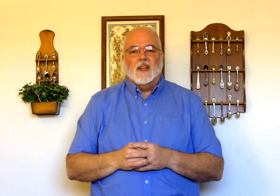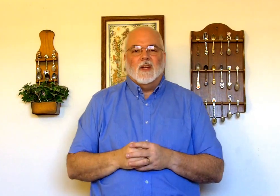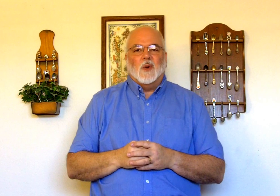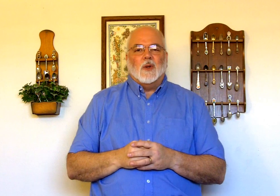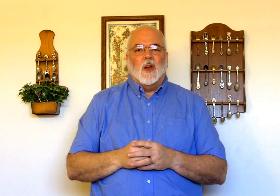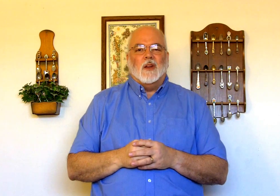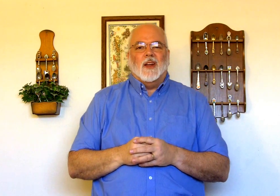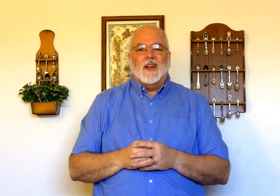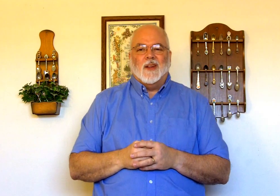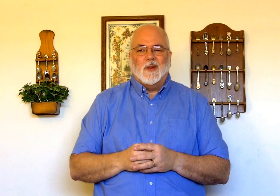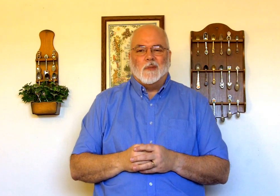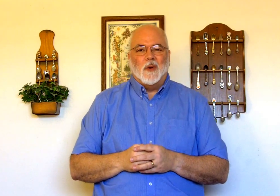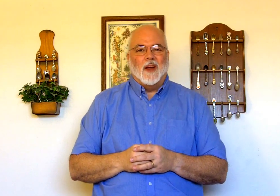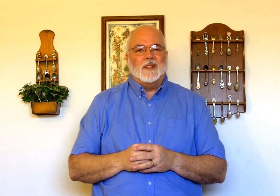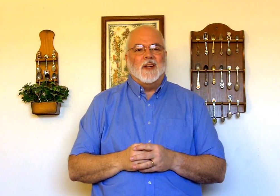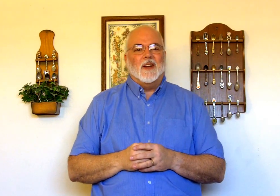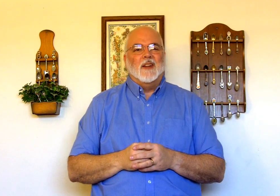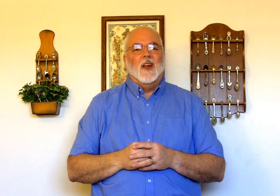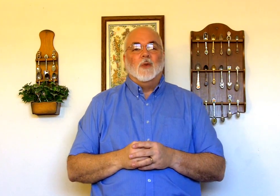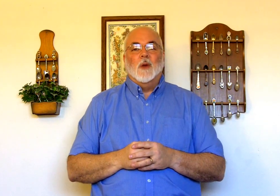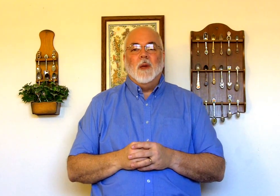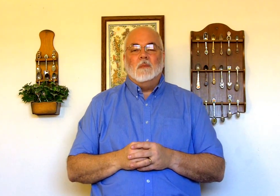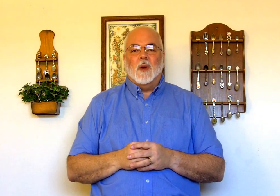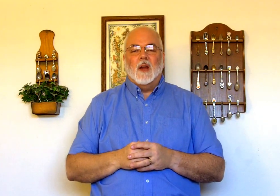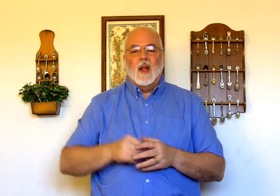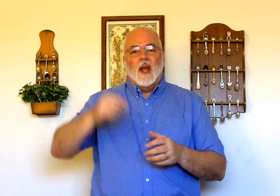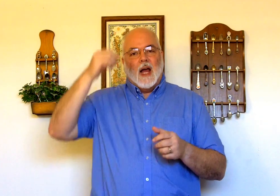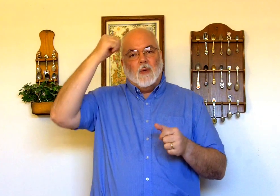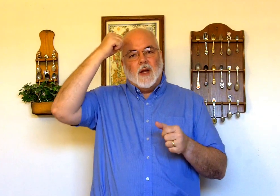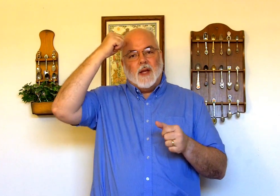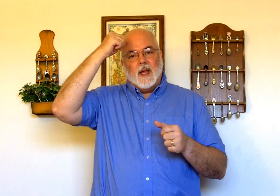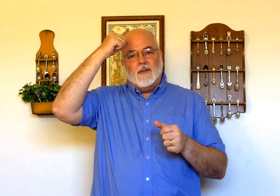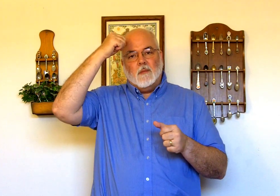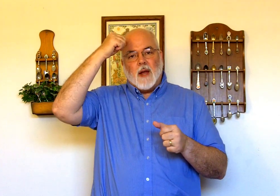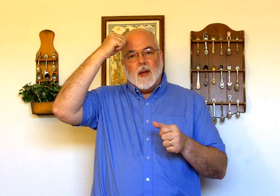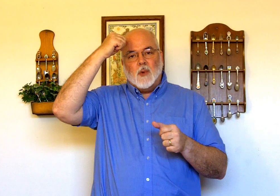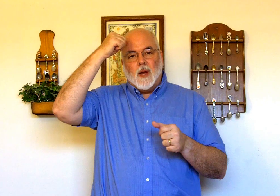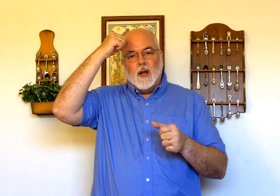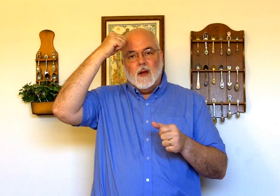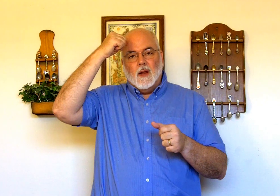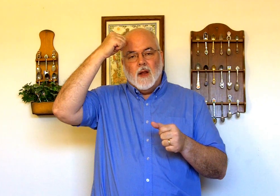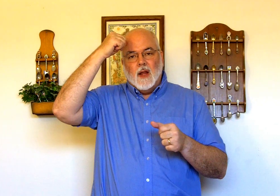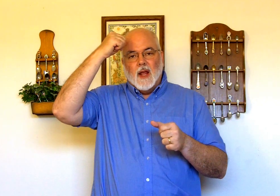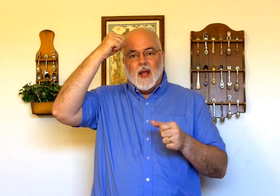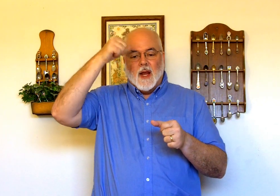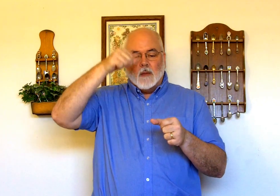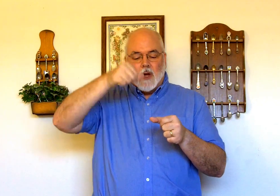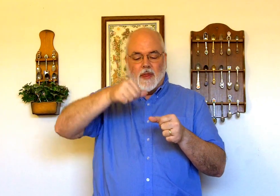Discourse on pronouns there. Remember, I want to take it from my brain, and I'm going to